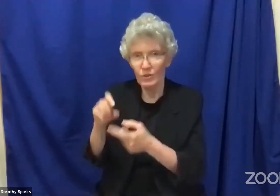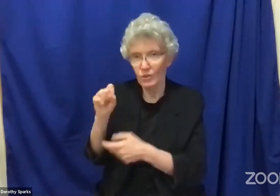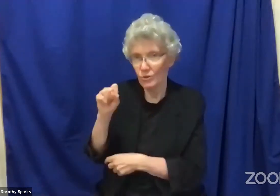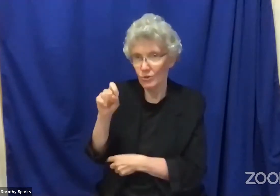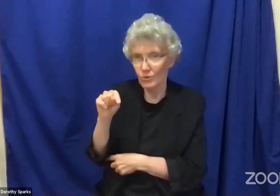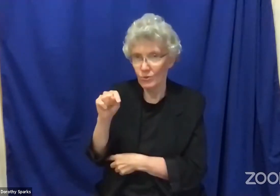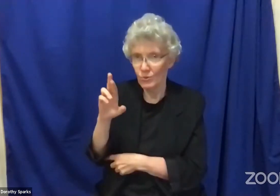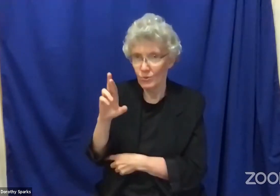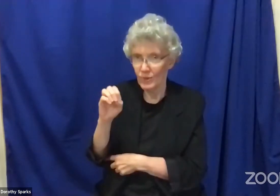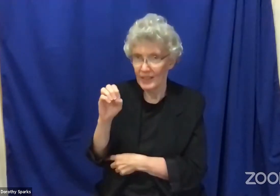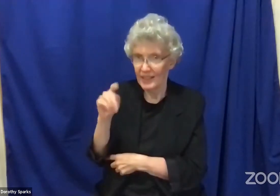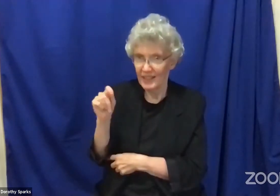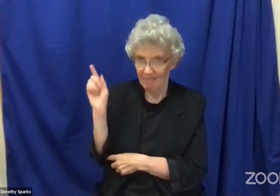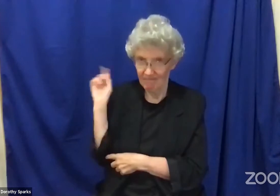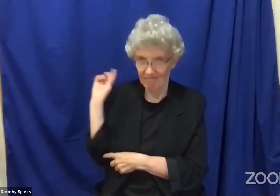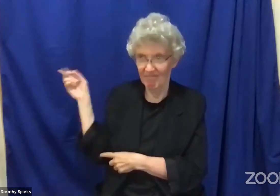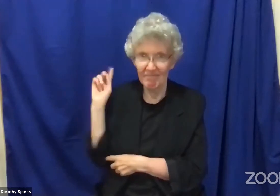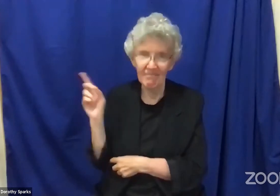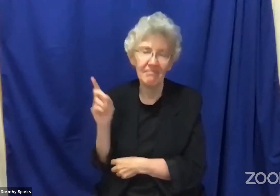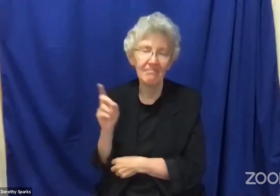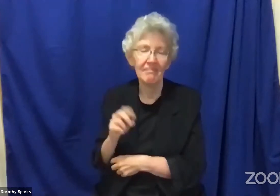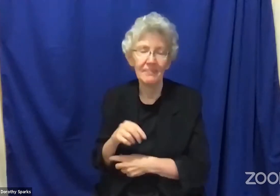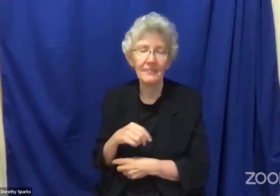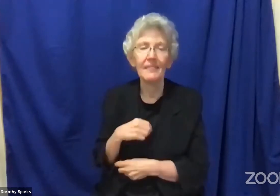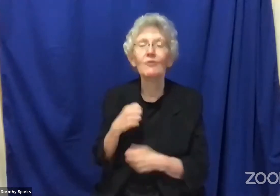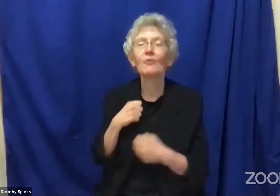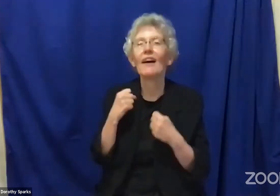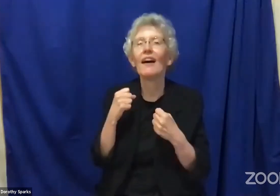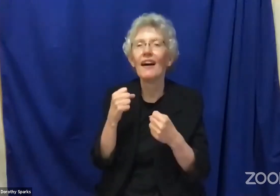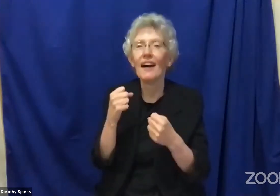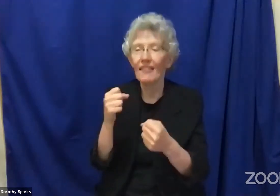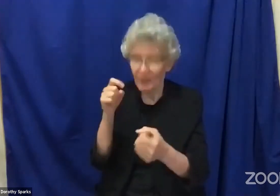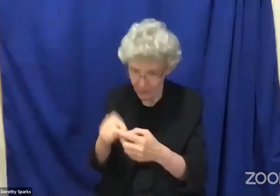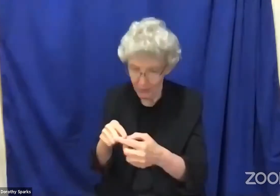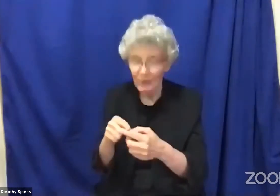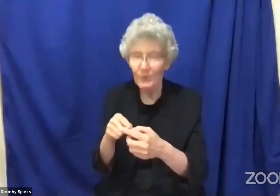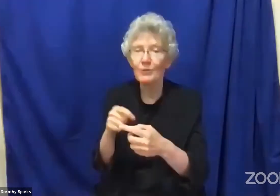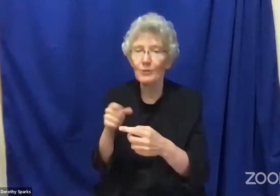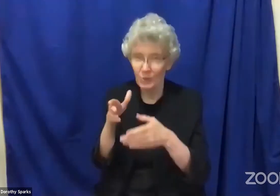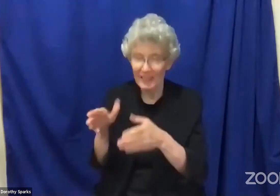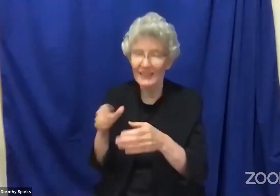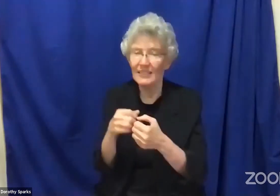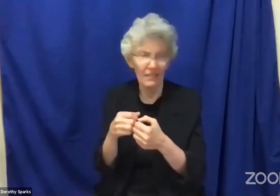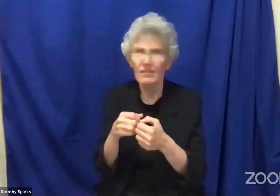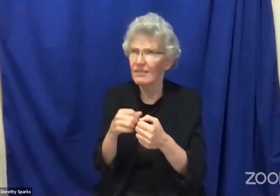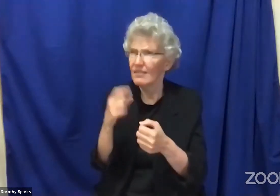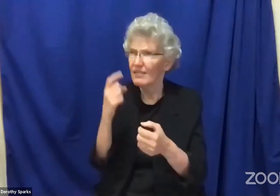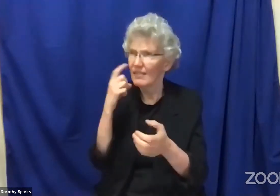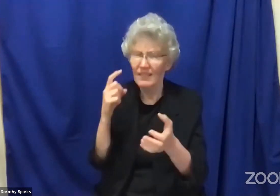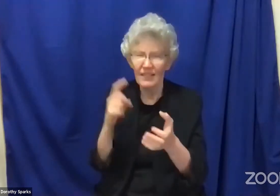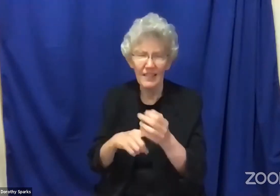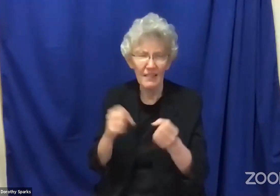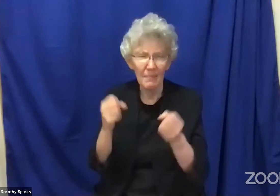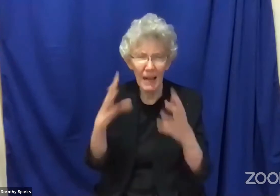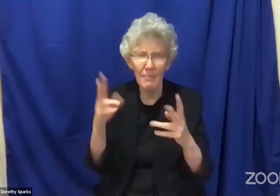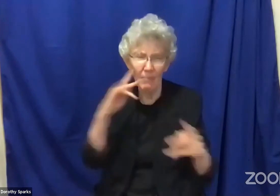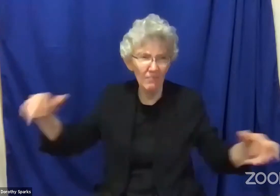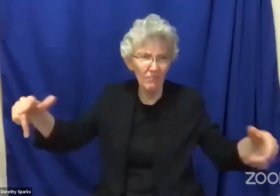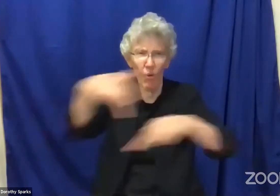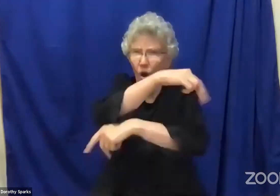the alleyway behind my home out to the street. And I noticed that there